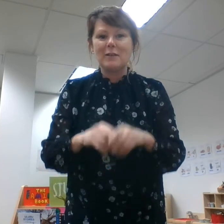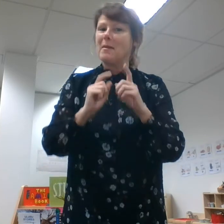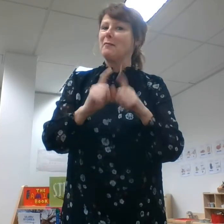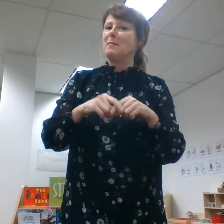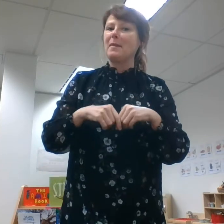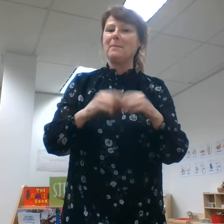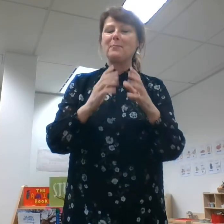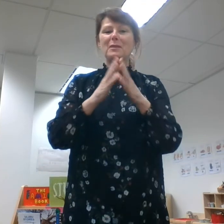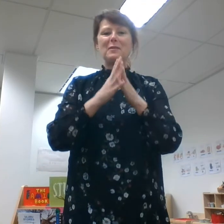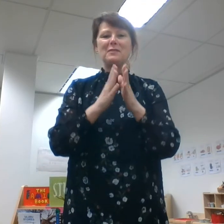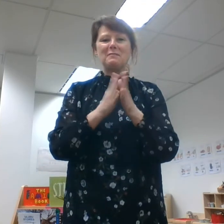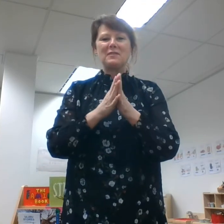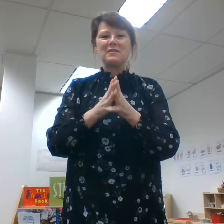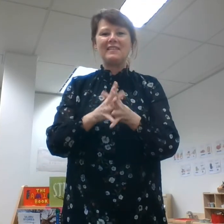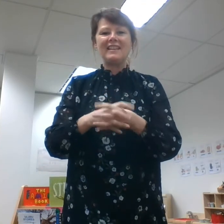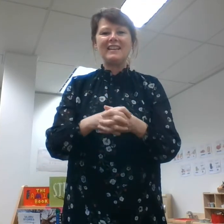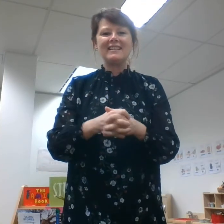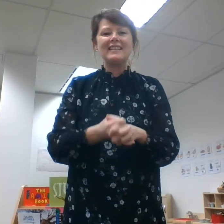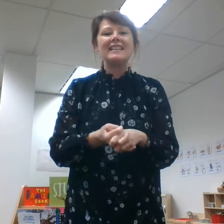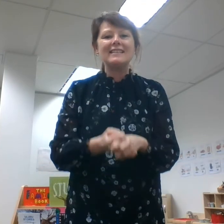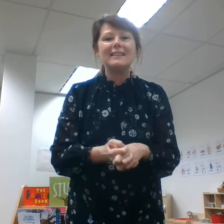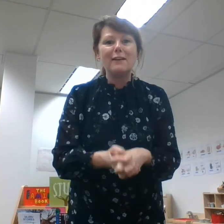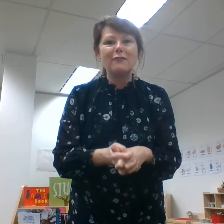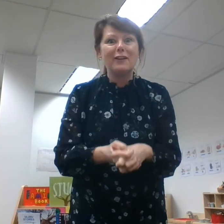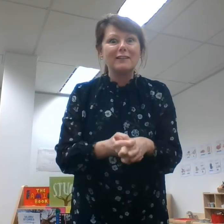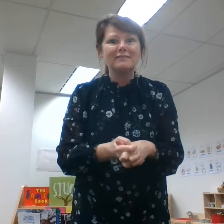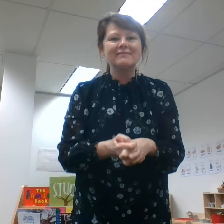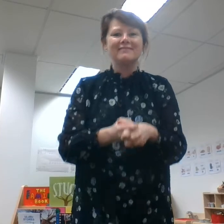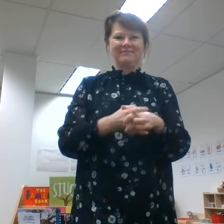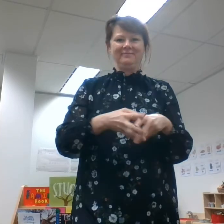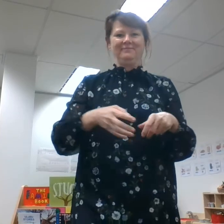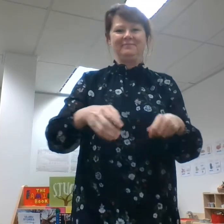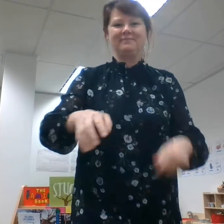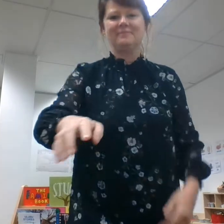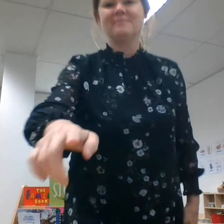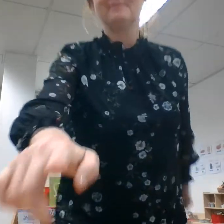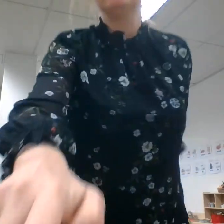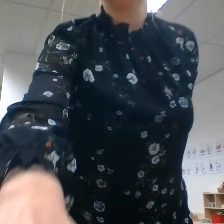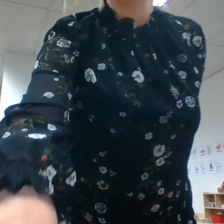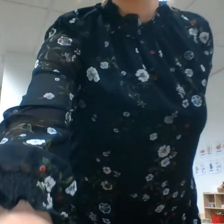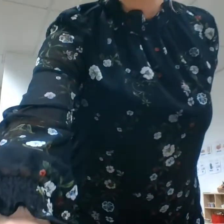Remember the most important thing is to have fun. I'm so sorry. I'm sorry. you.